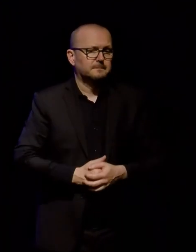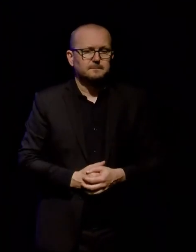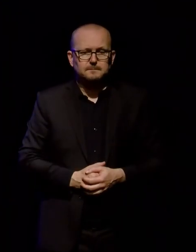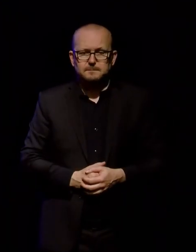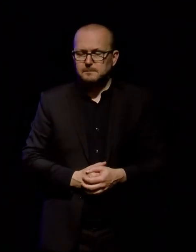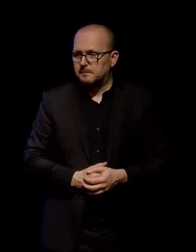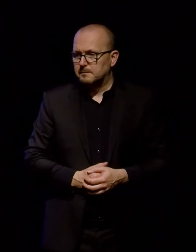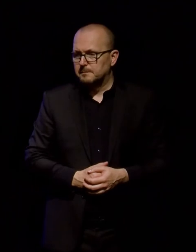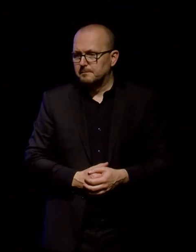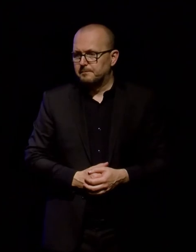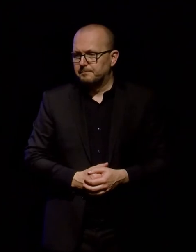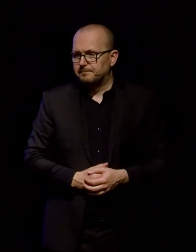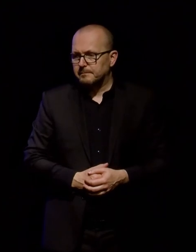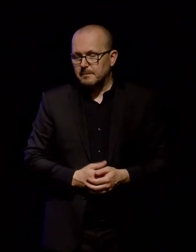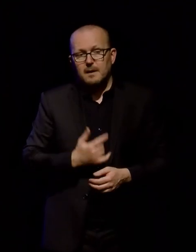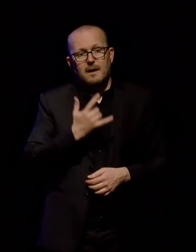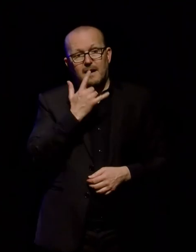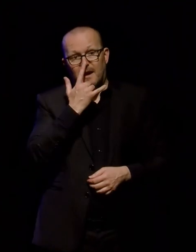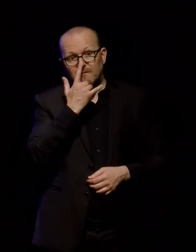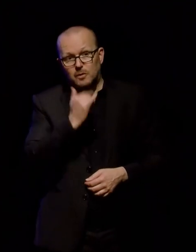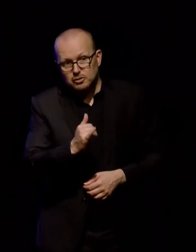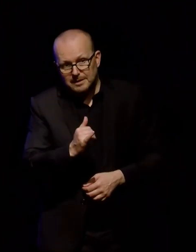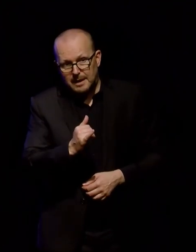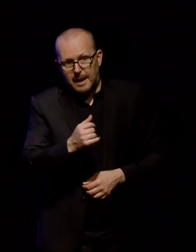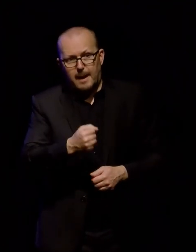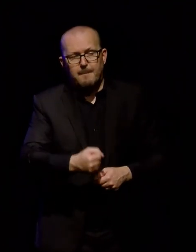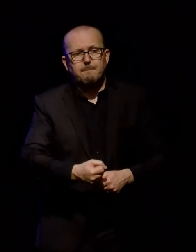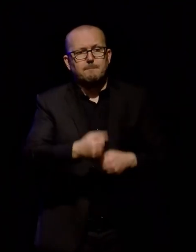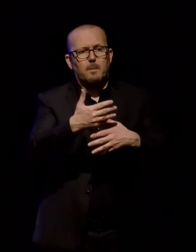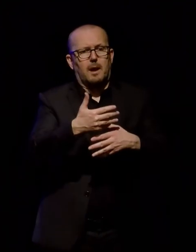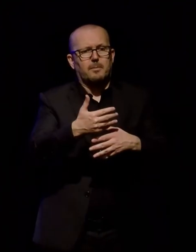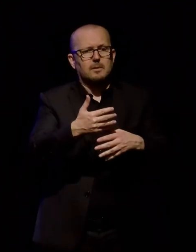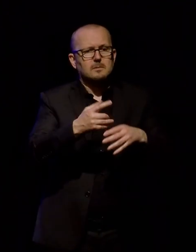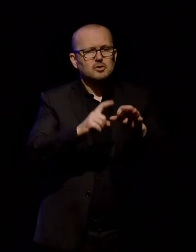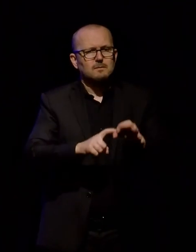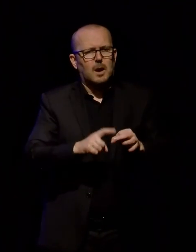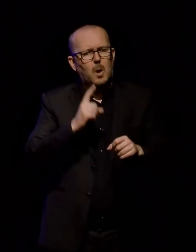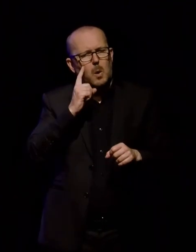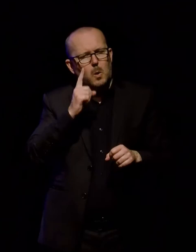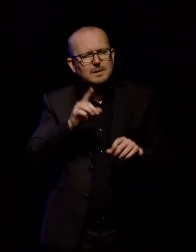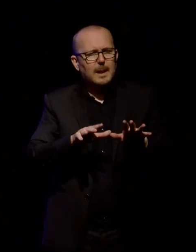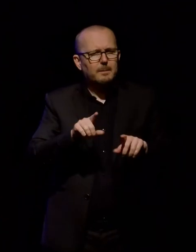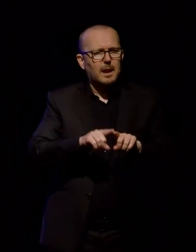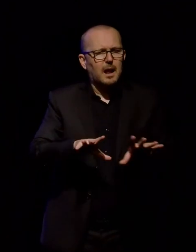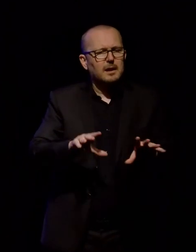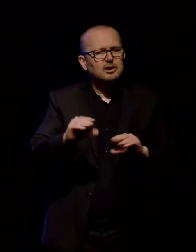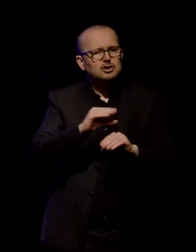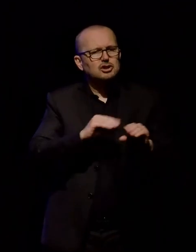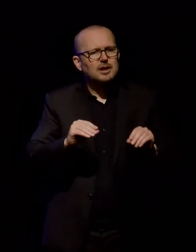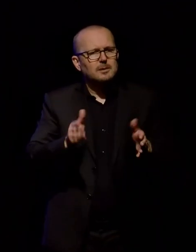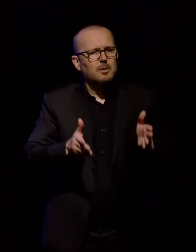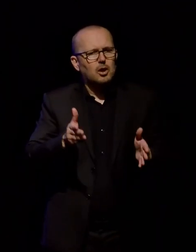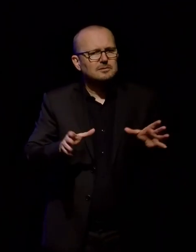And, unfortunately, our pop-up survey looks a little bit like a chat box. There was an unintended consequence.